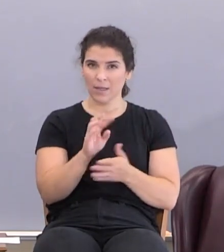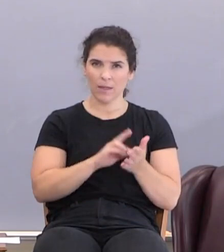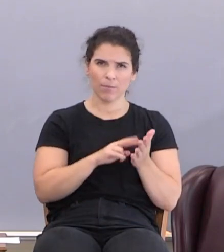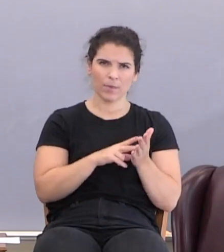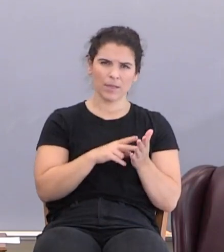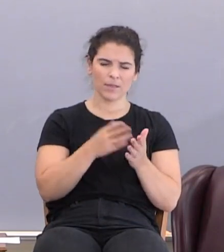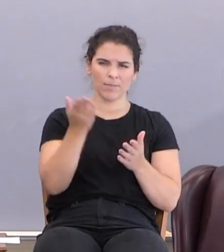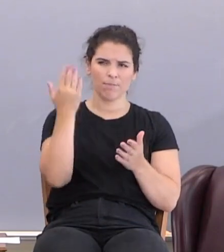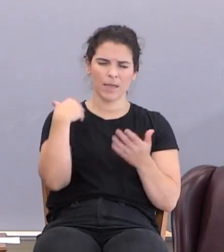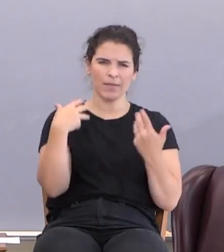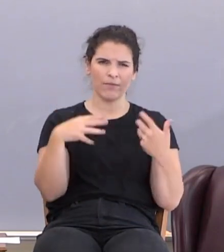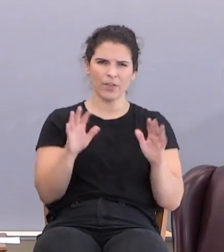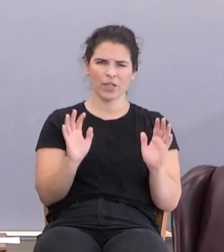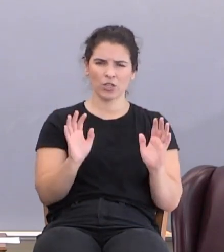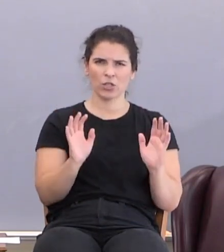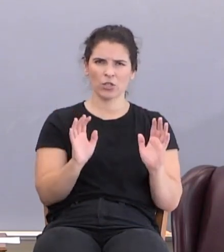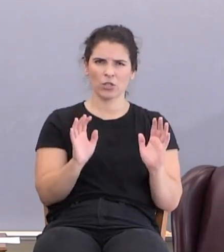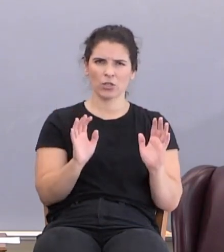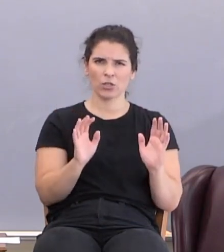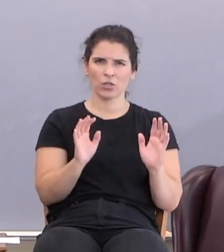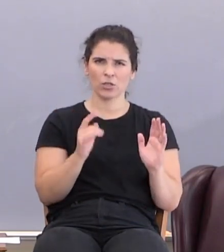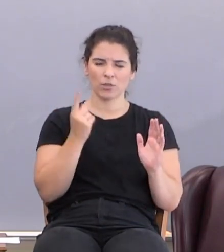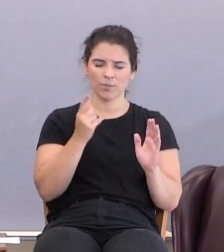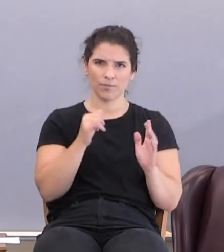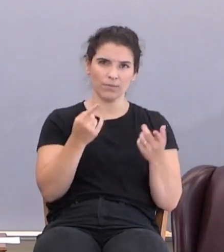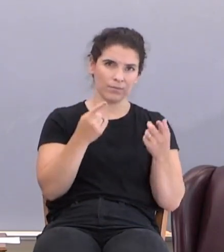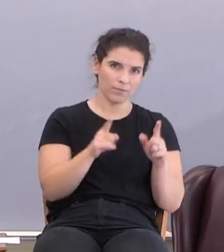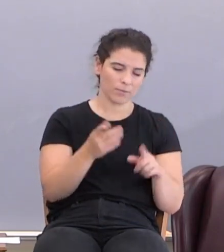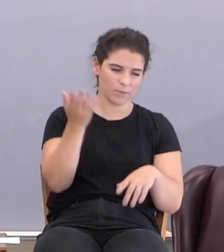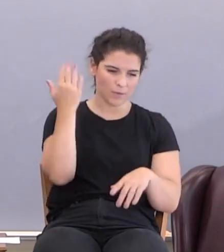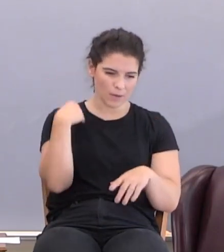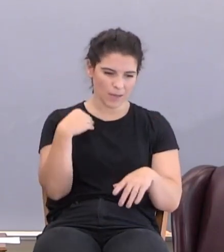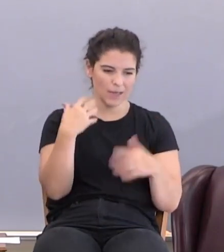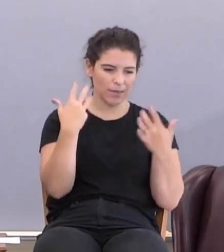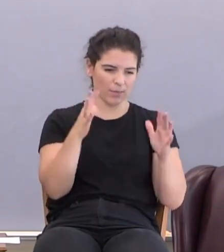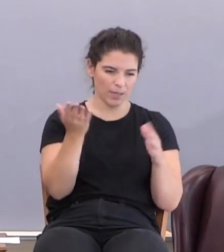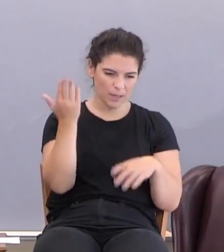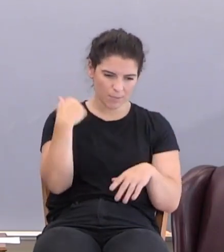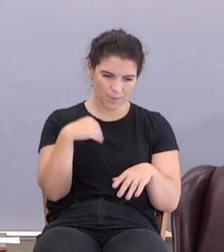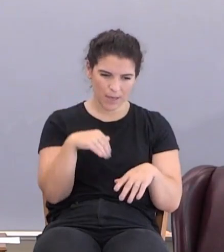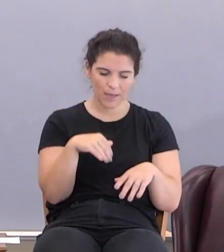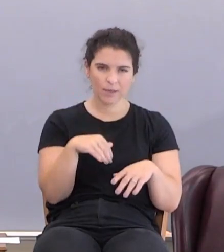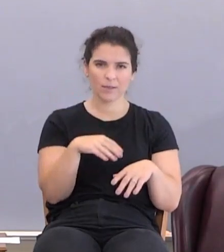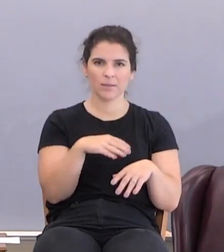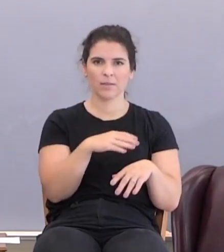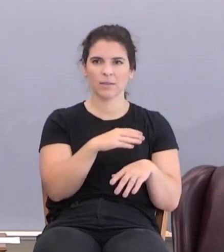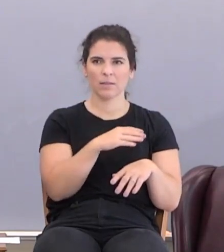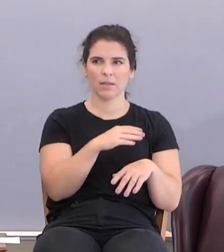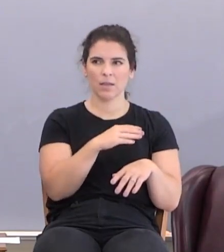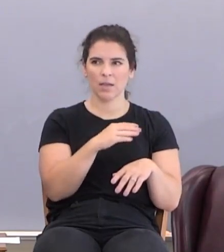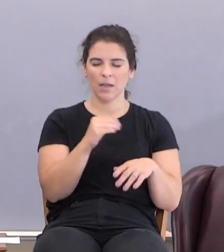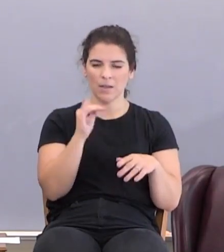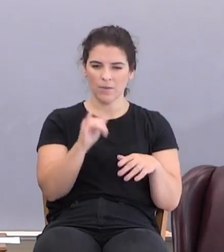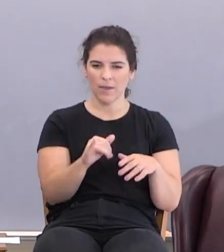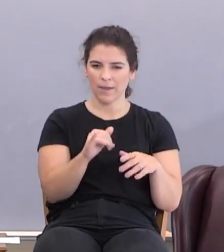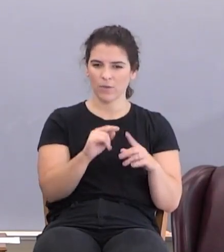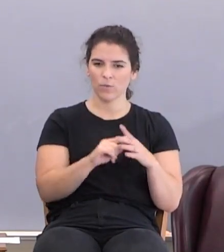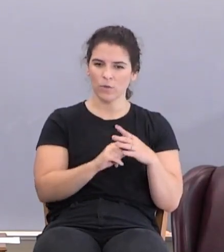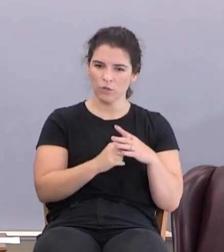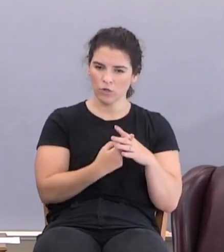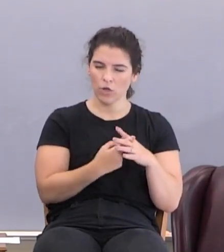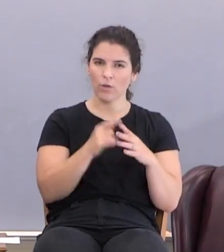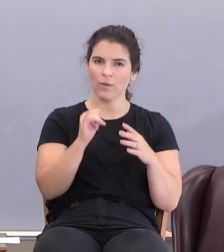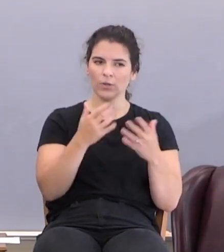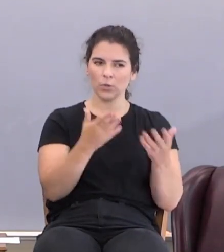it's a past tense. It's something that happened in the past, was completed in the past, and that's where it started,